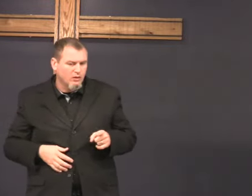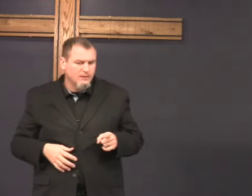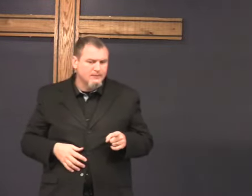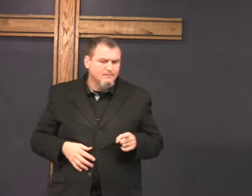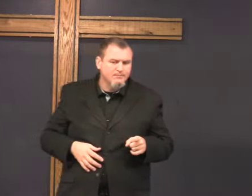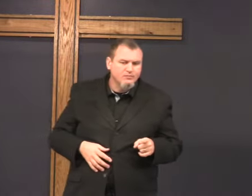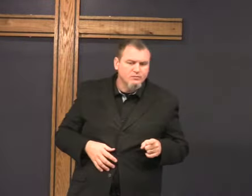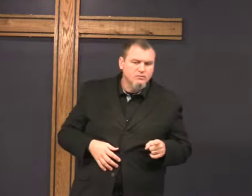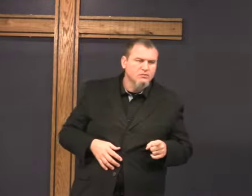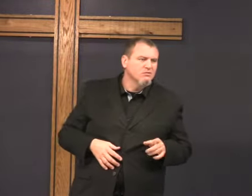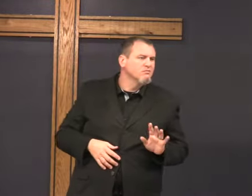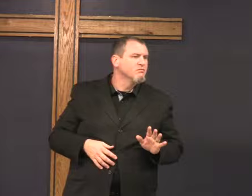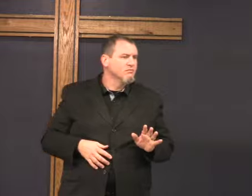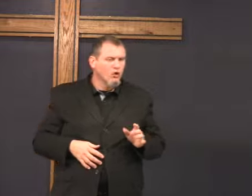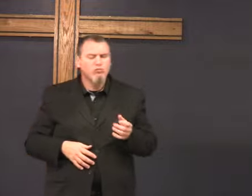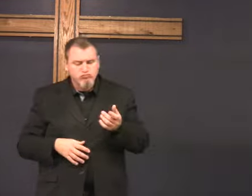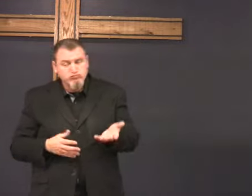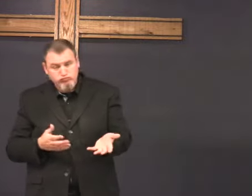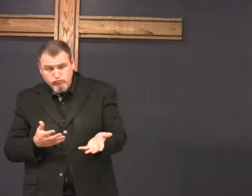Ooh! you have will be good.